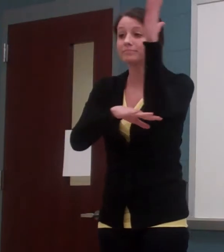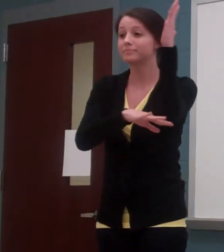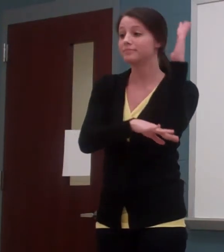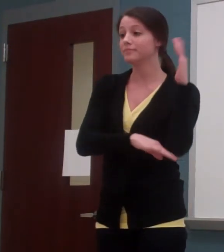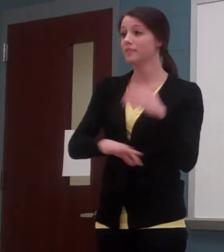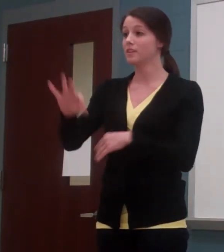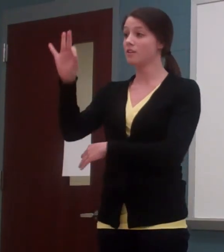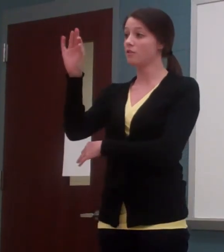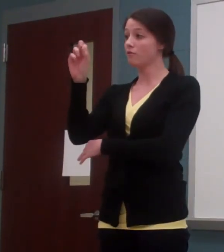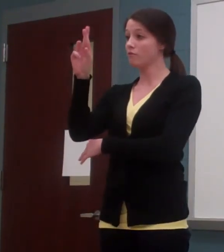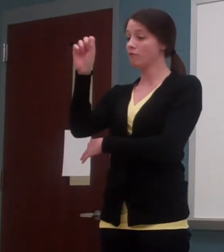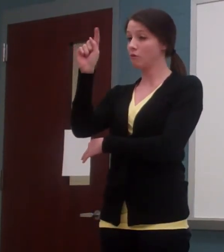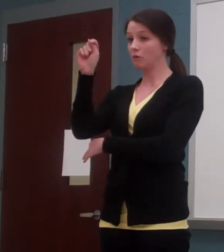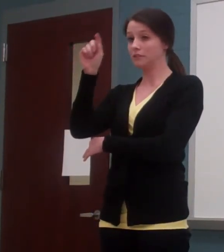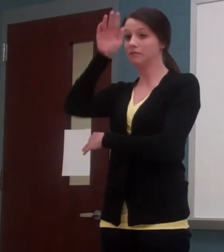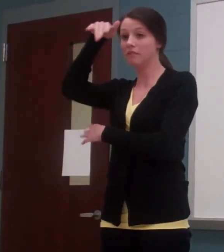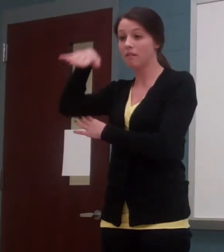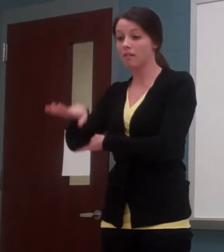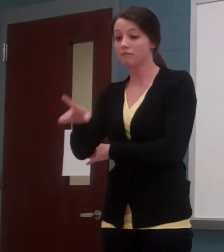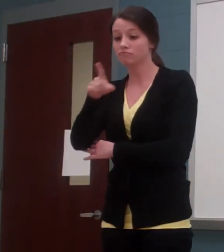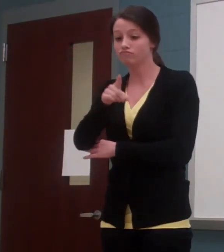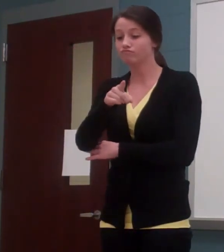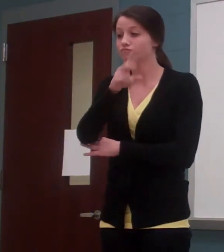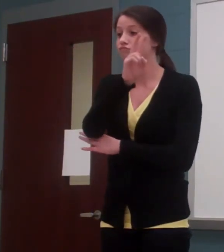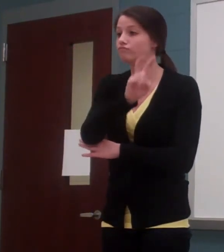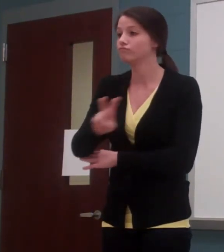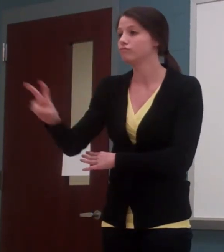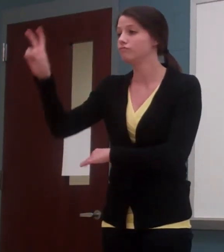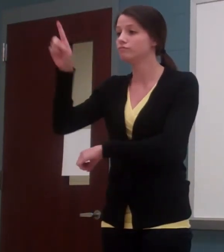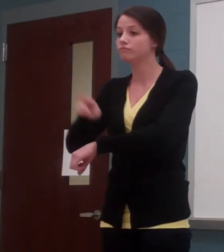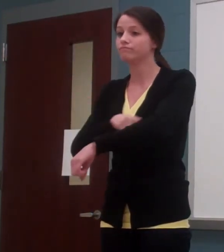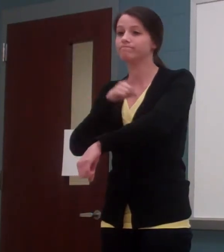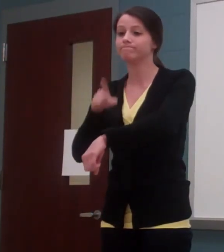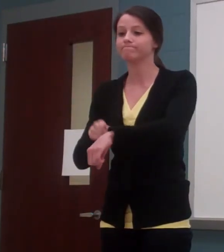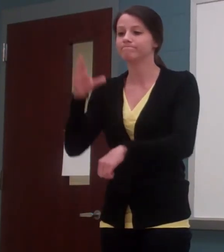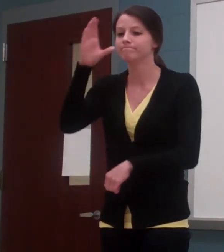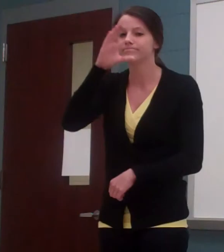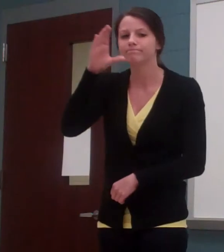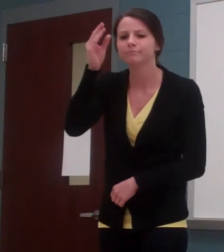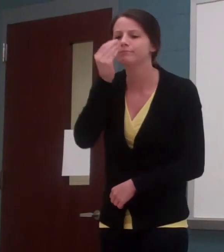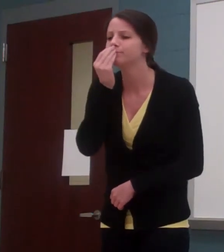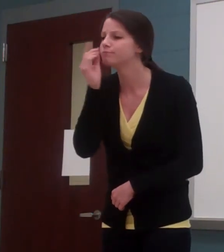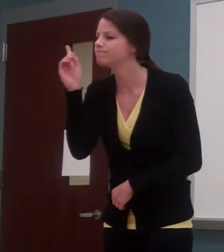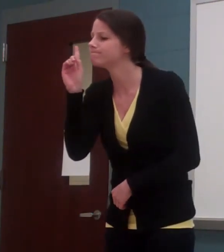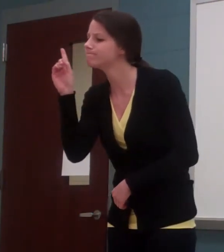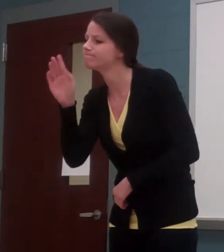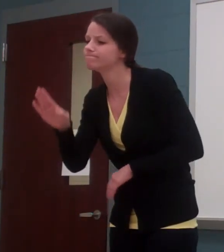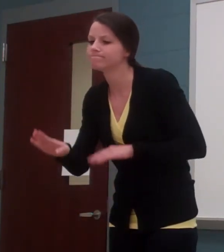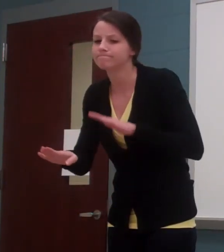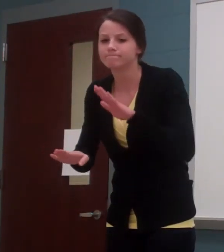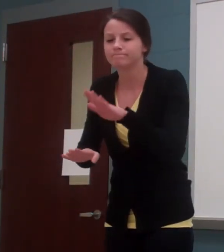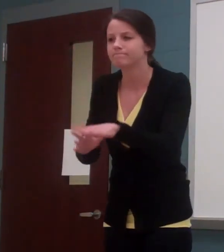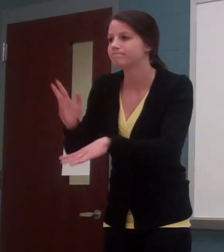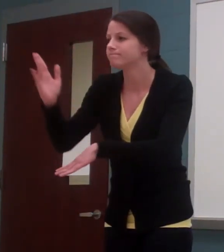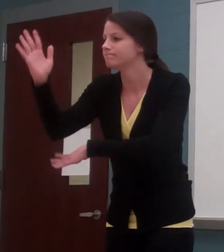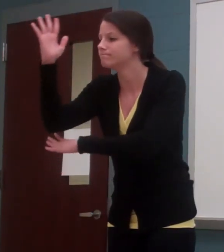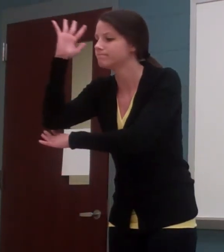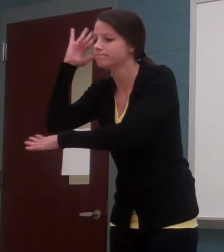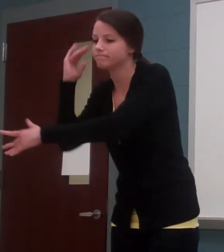Forest elephants roam great distances in their search for food, but now and then, they must emerge from